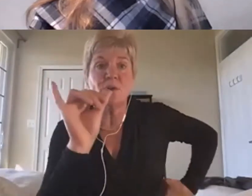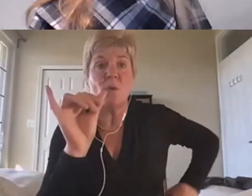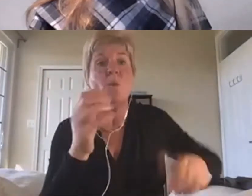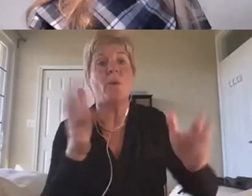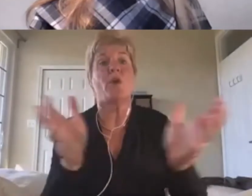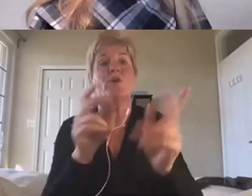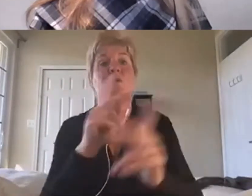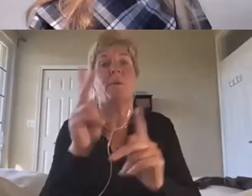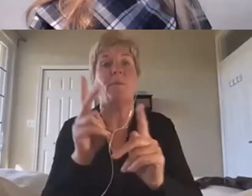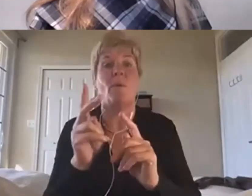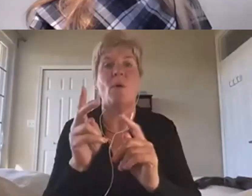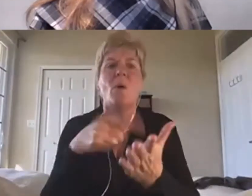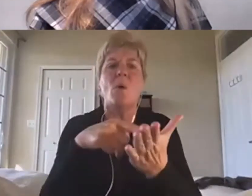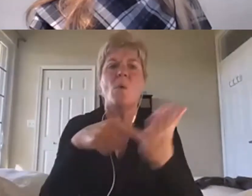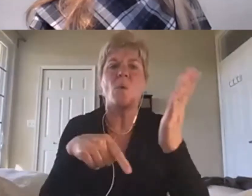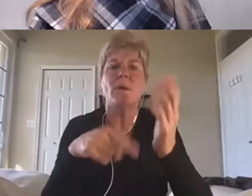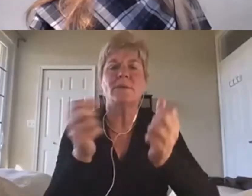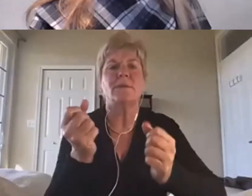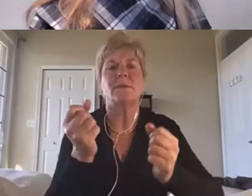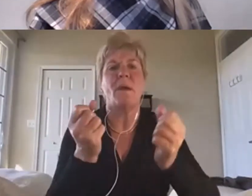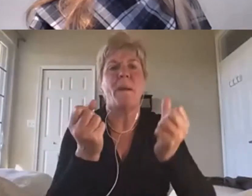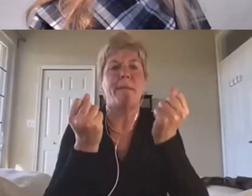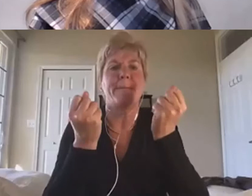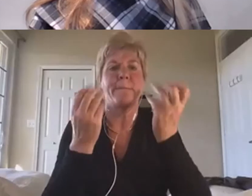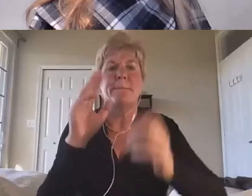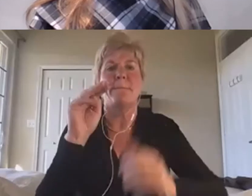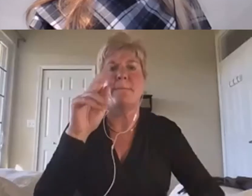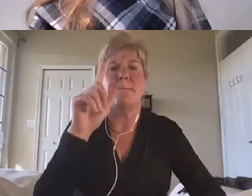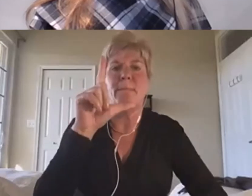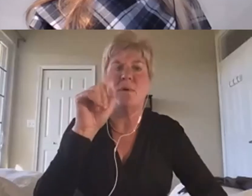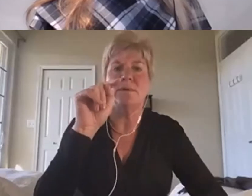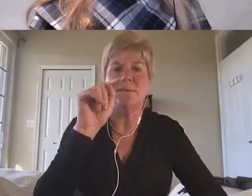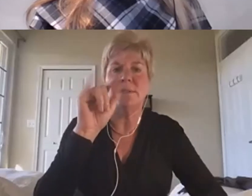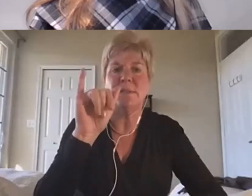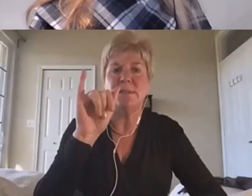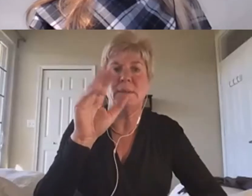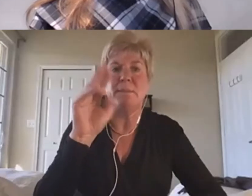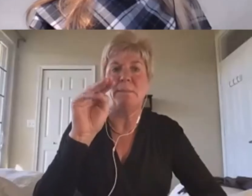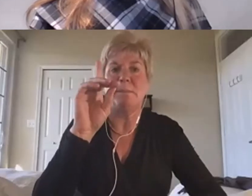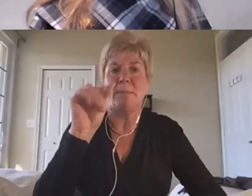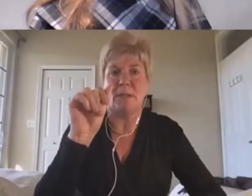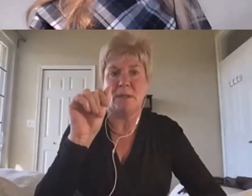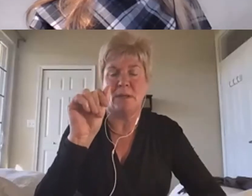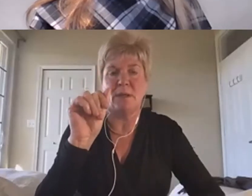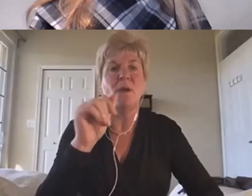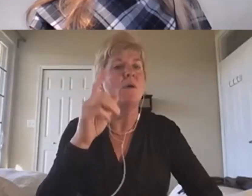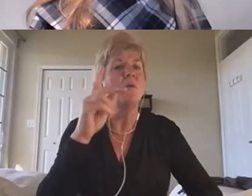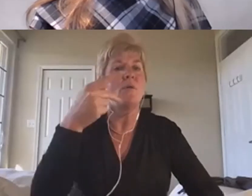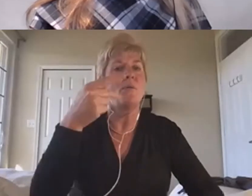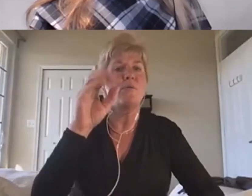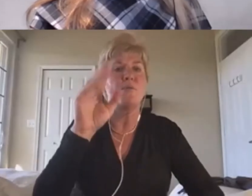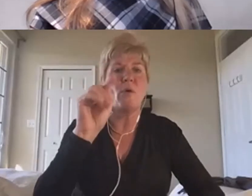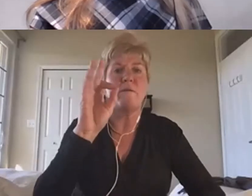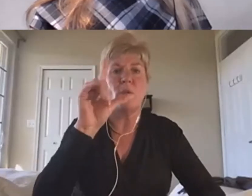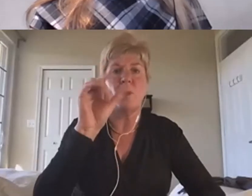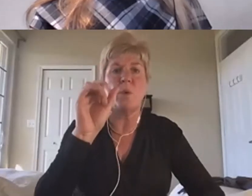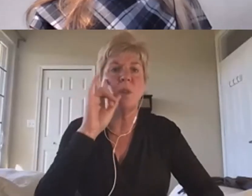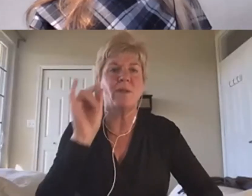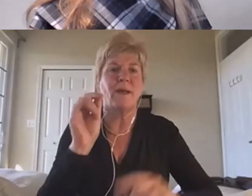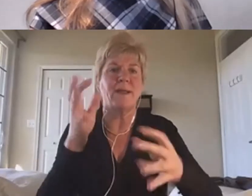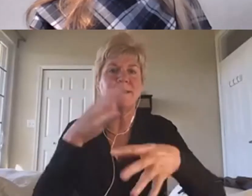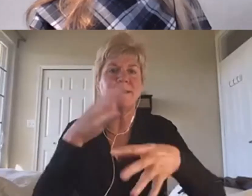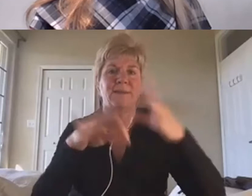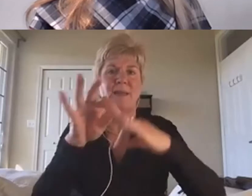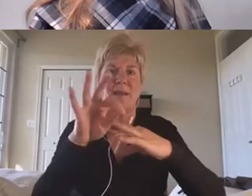portfolio looks like rather than a traditional resume. So when we talk about policy, we're talking about broadening the